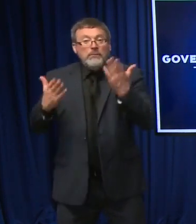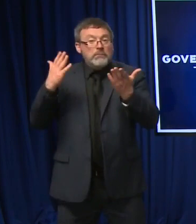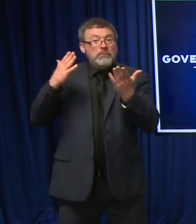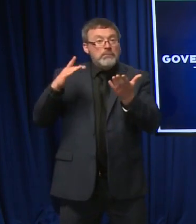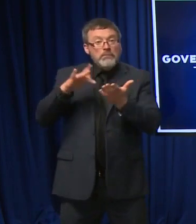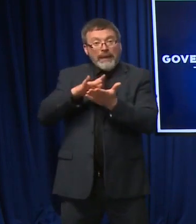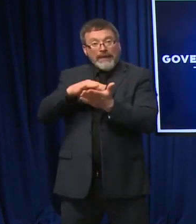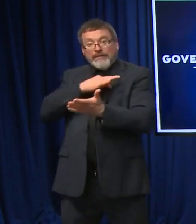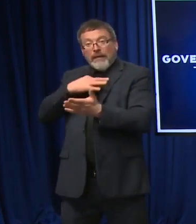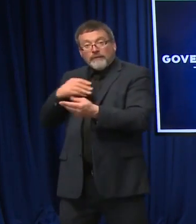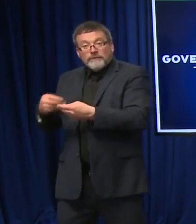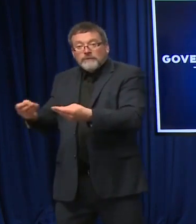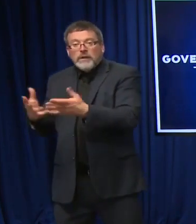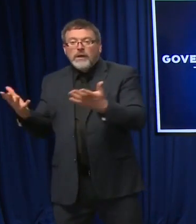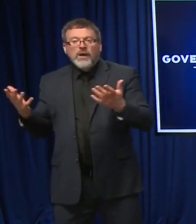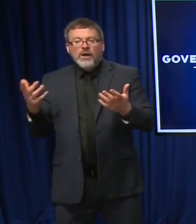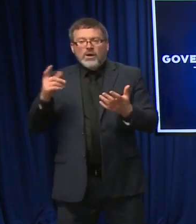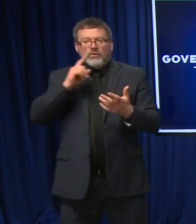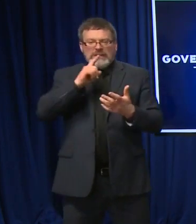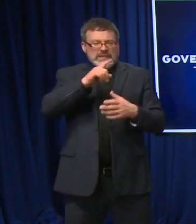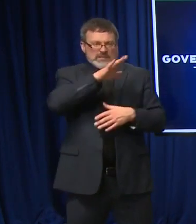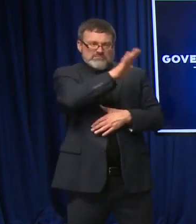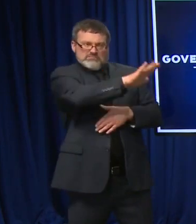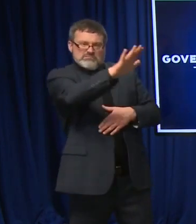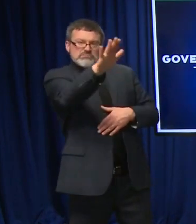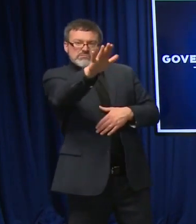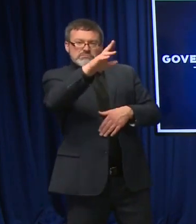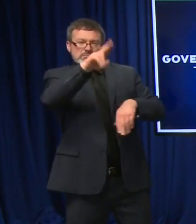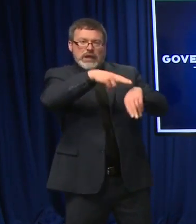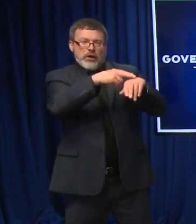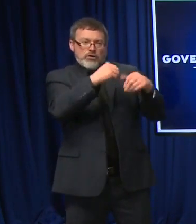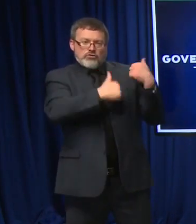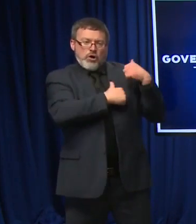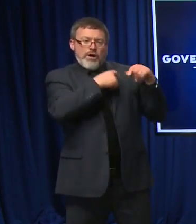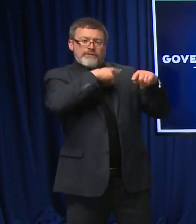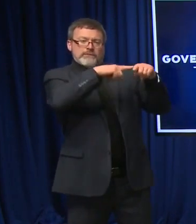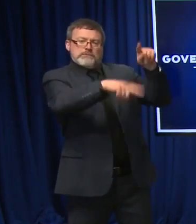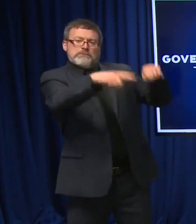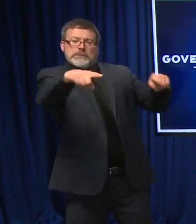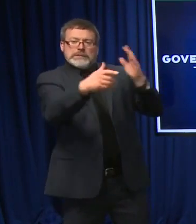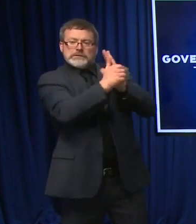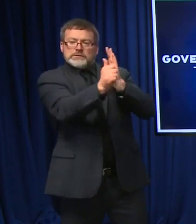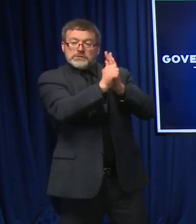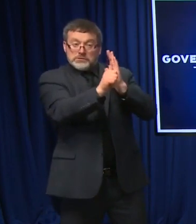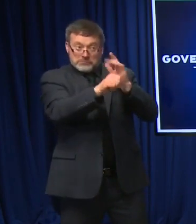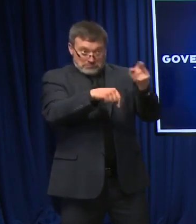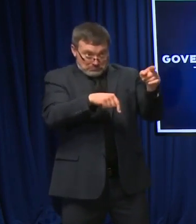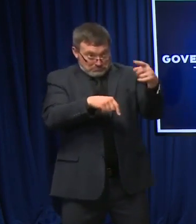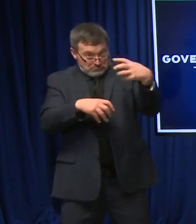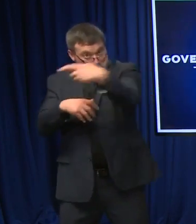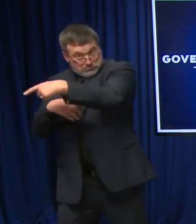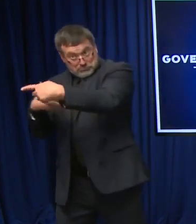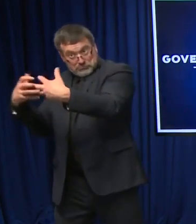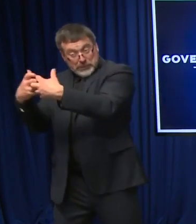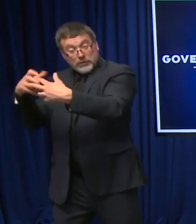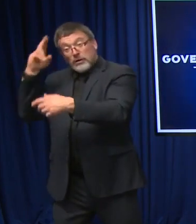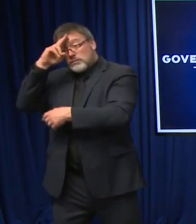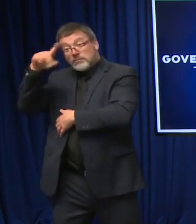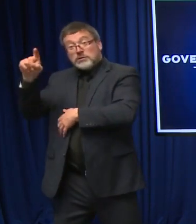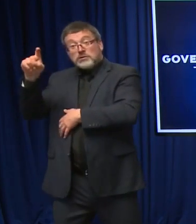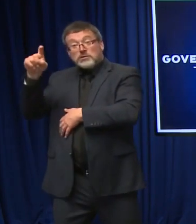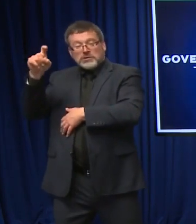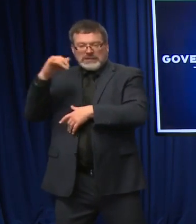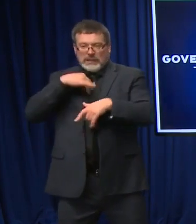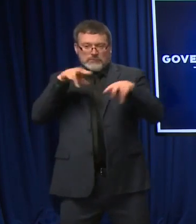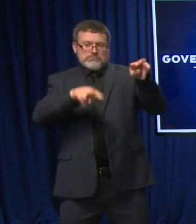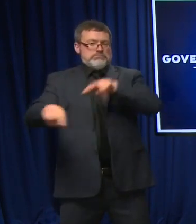set that each of the men and women of the National Guard would bring to the table. We could do it right now. And at some point, I think that